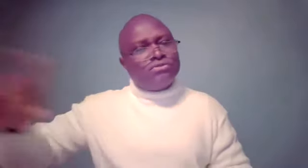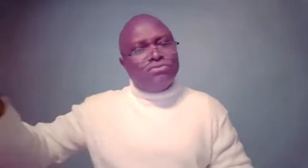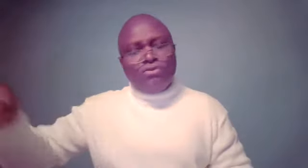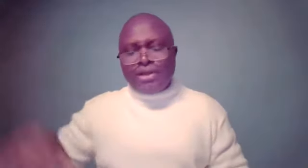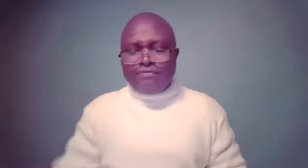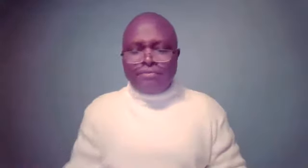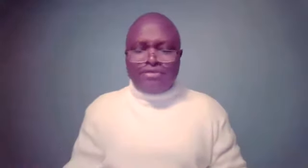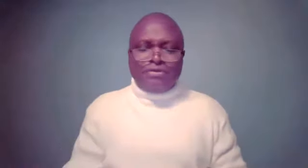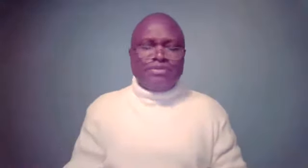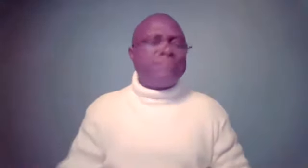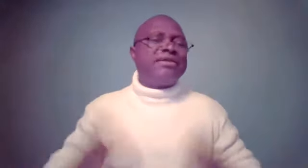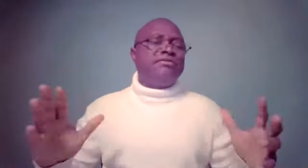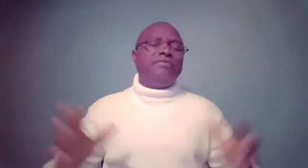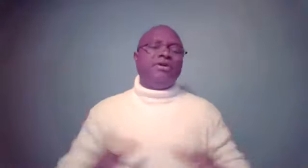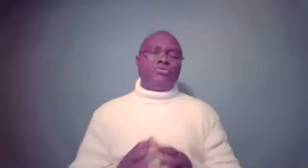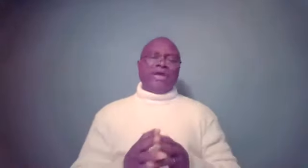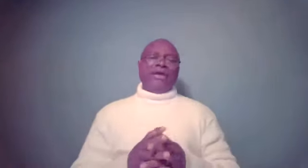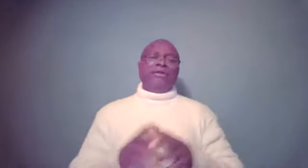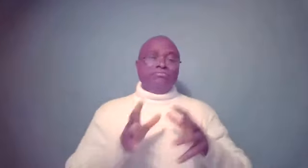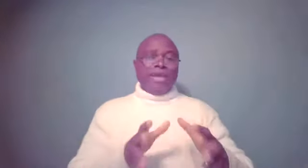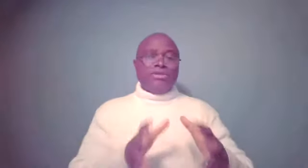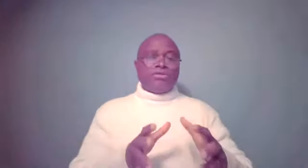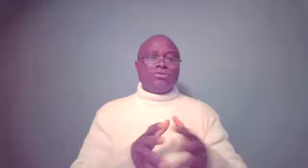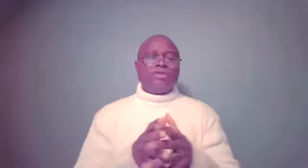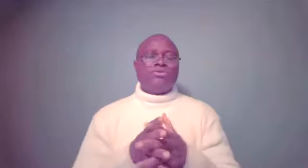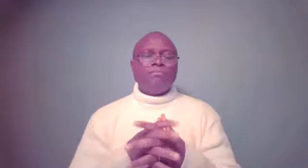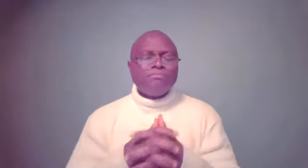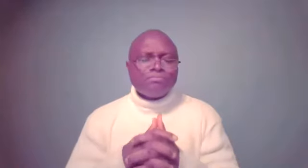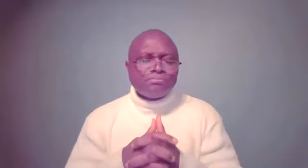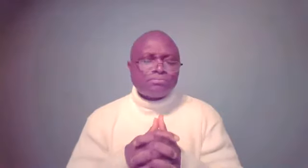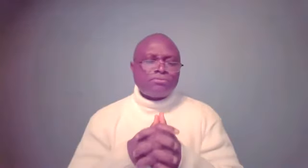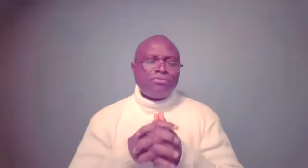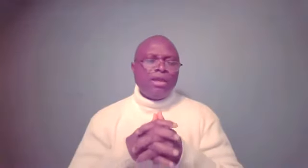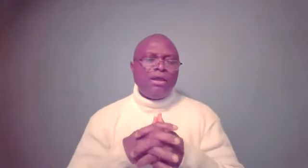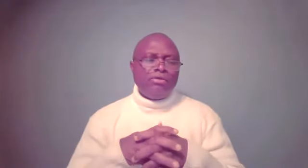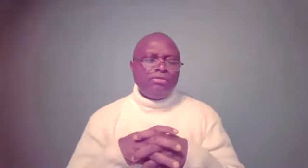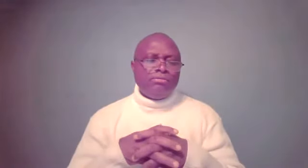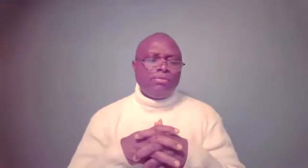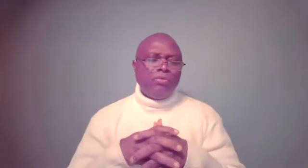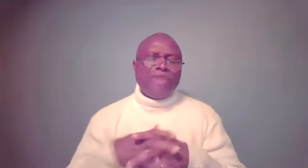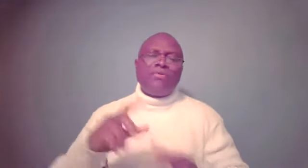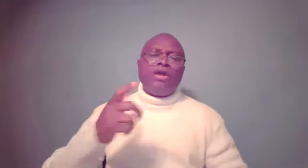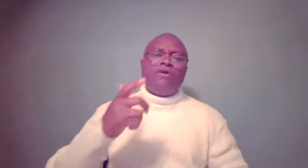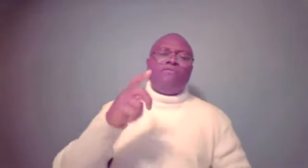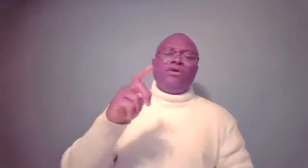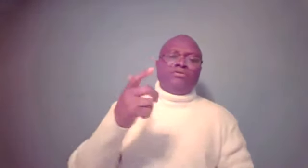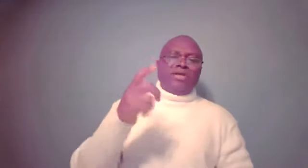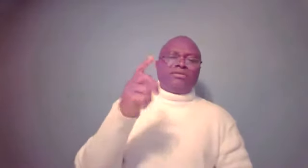looking at it from a different perspective, uh, today, based on scripture. Uh, whenever we hear of destiny